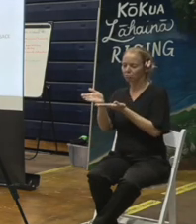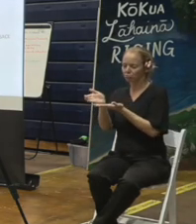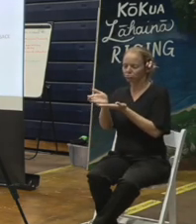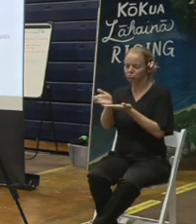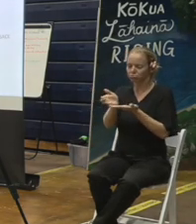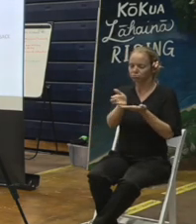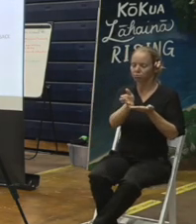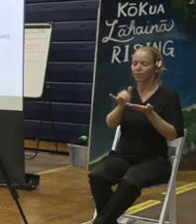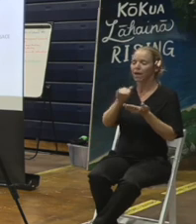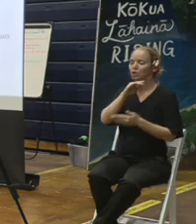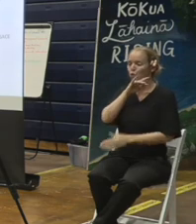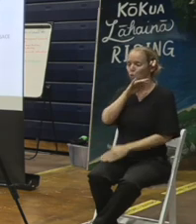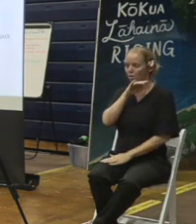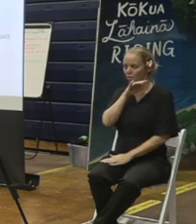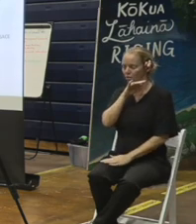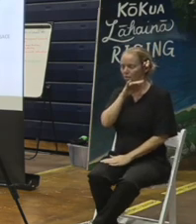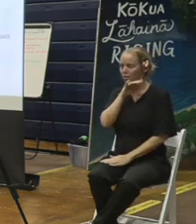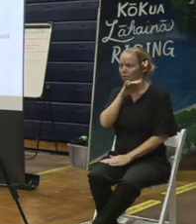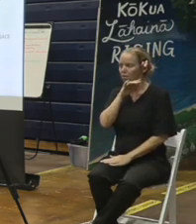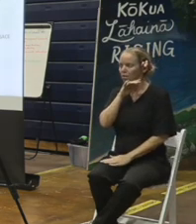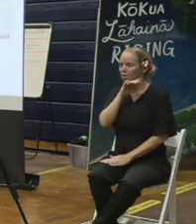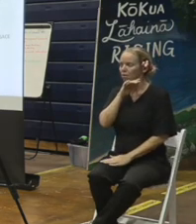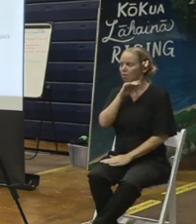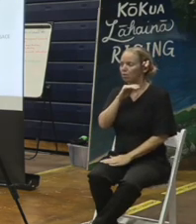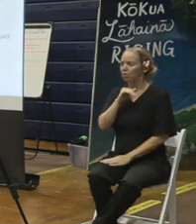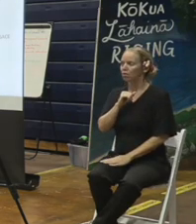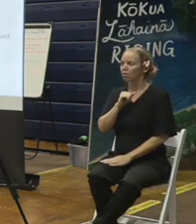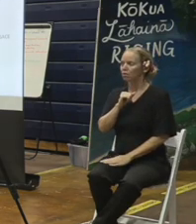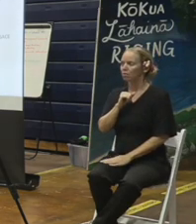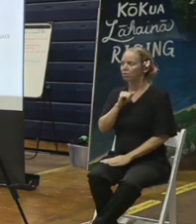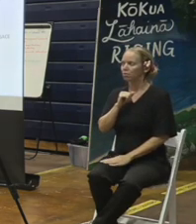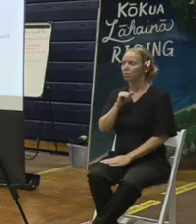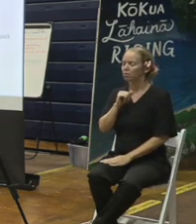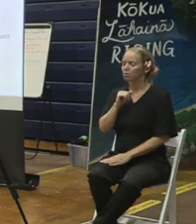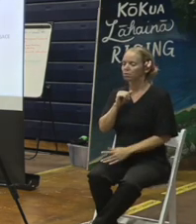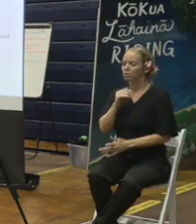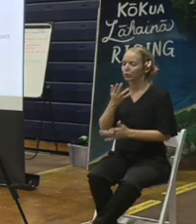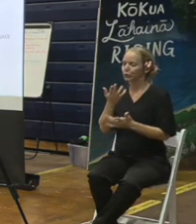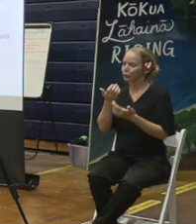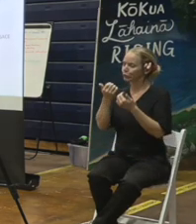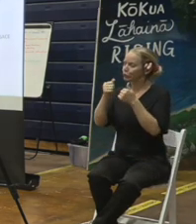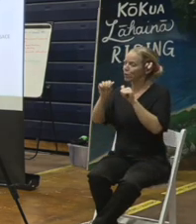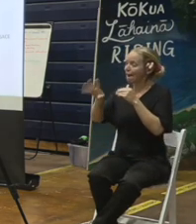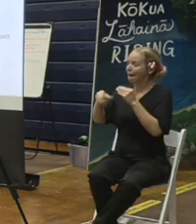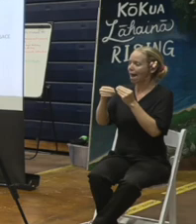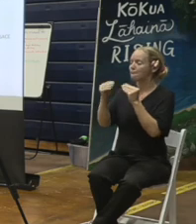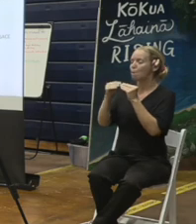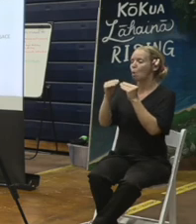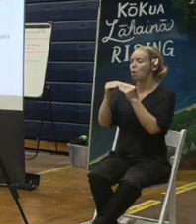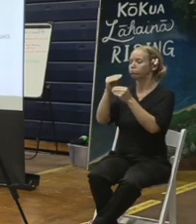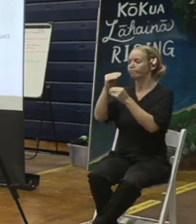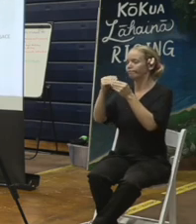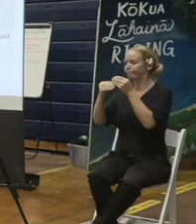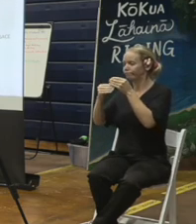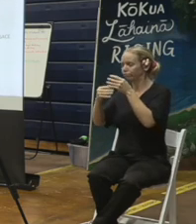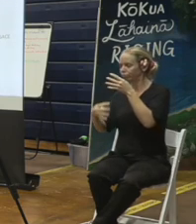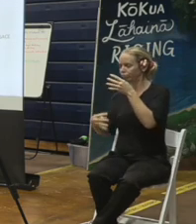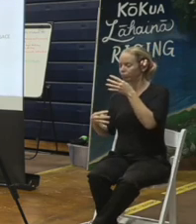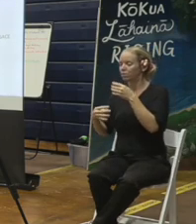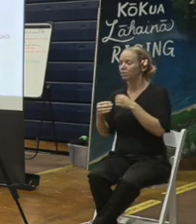when we exceed actionable thresholds. So just to